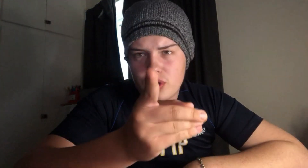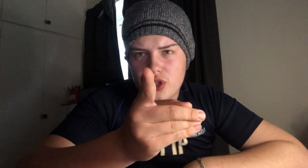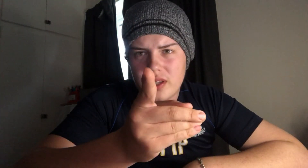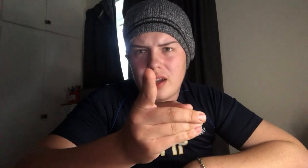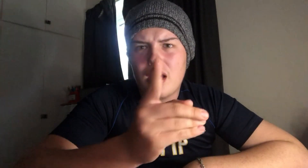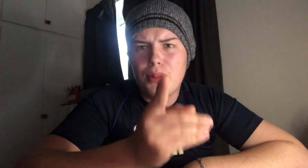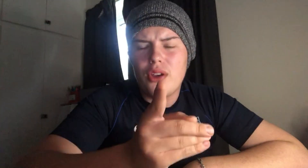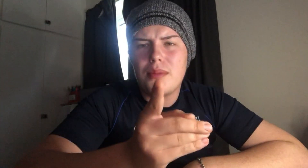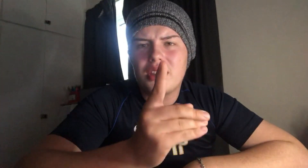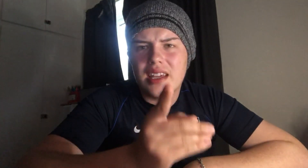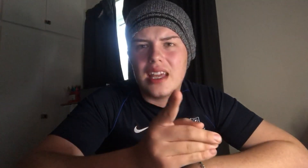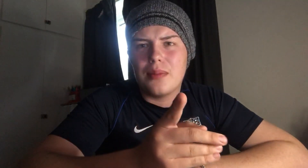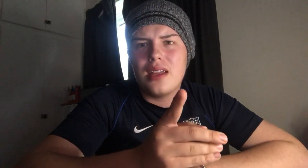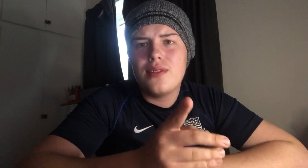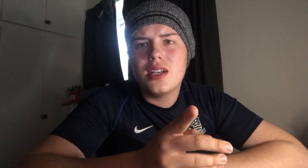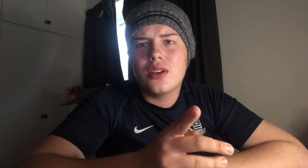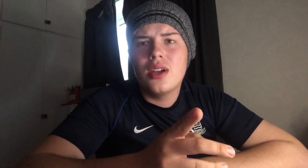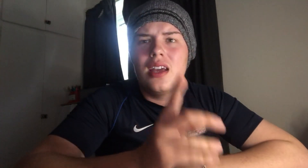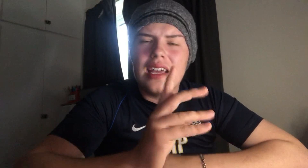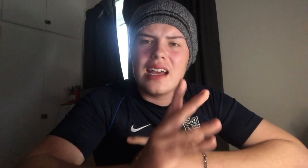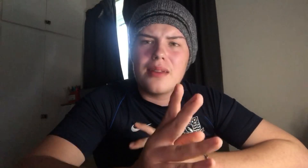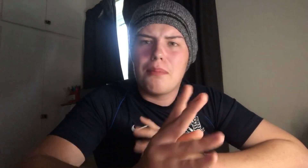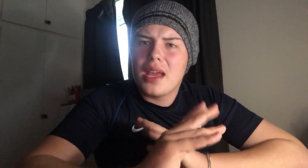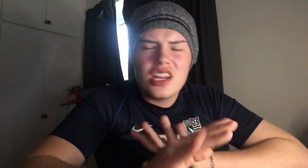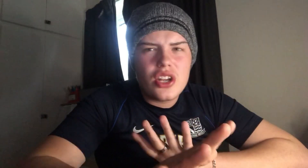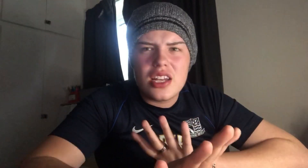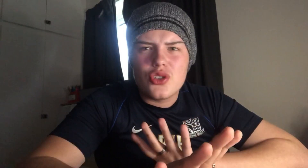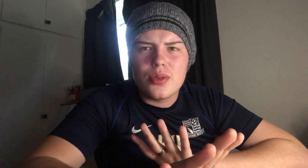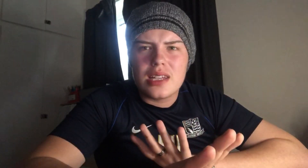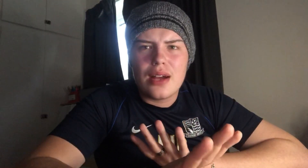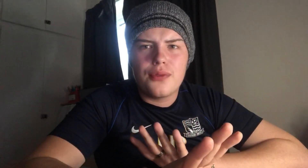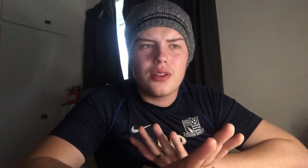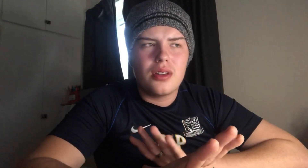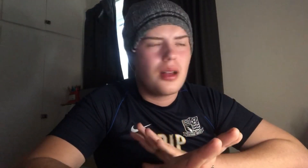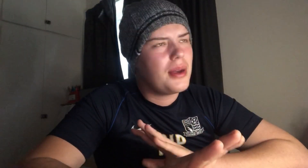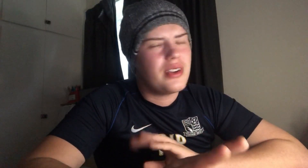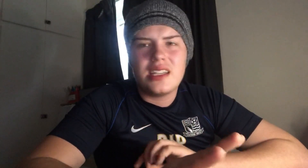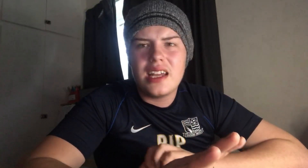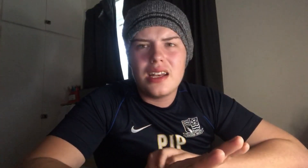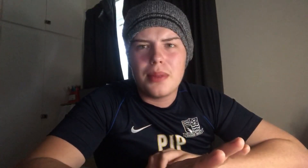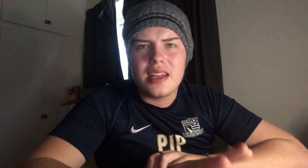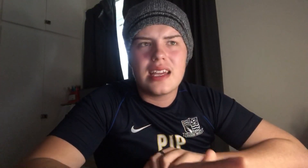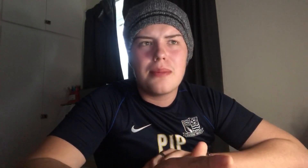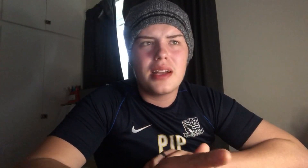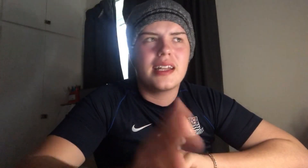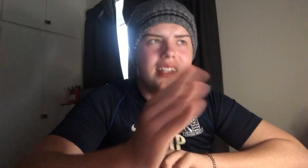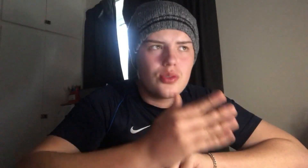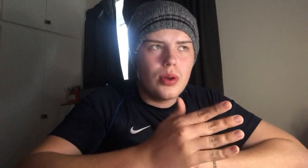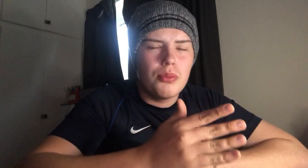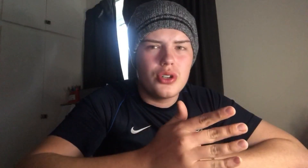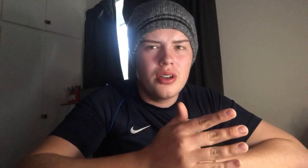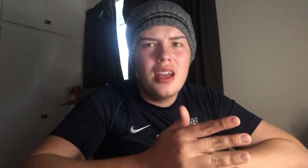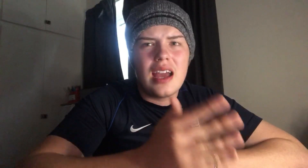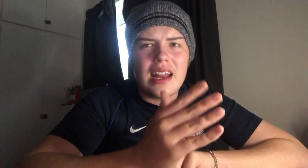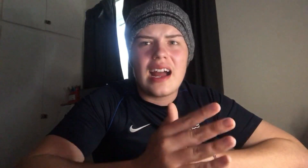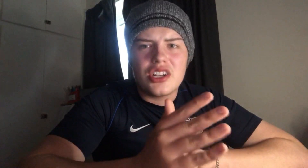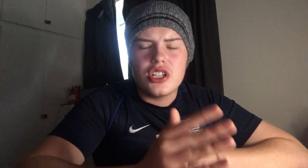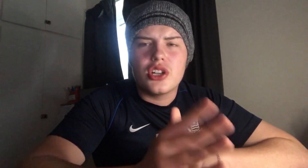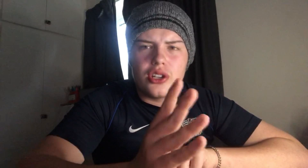sure you check that out, I put him in the keep, even though he had a major injury, he was out for about a year and a bit, he came back against Wimbledon, and he actually started